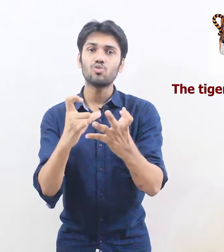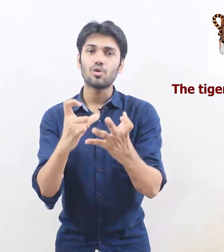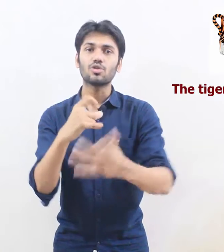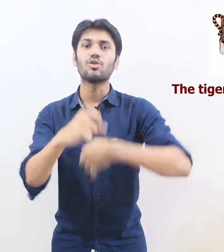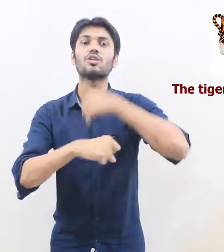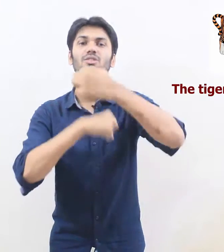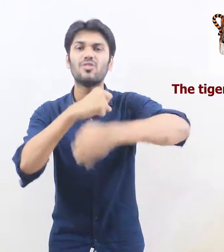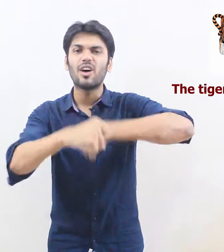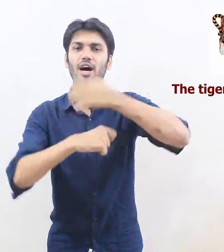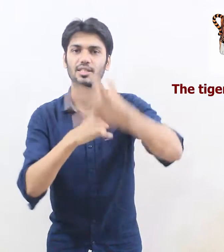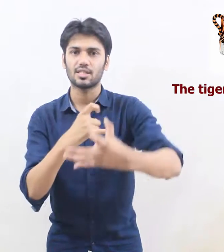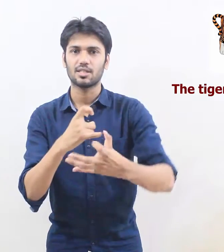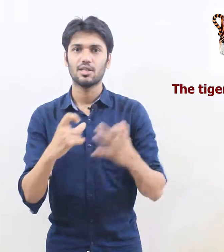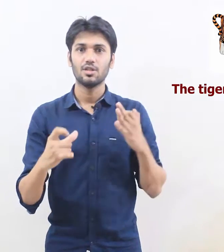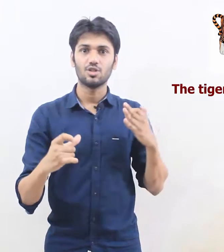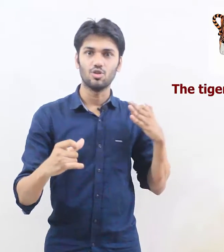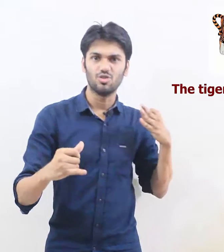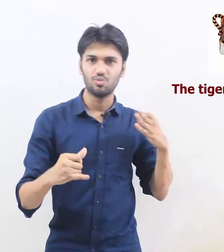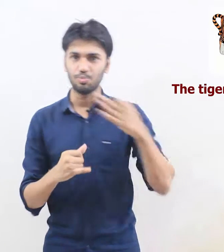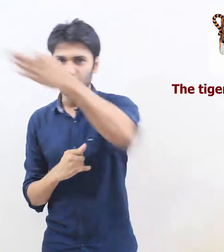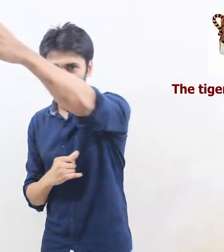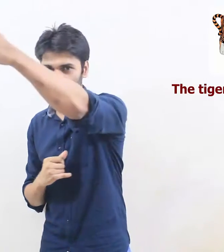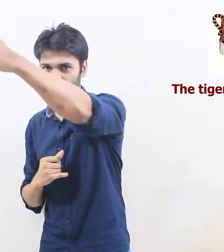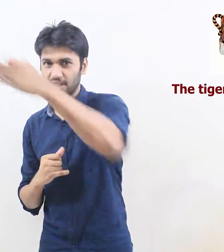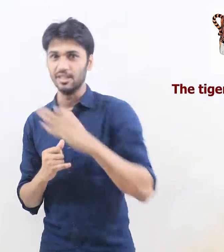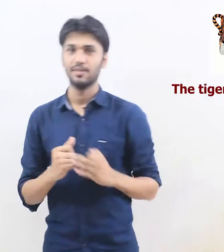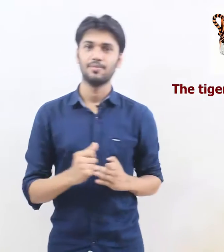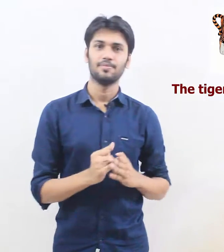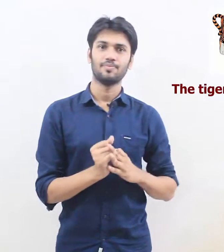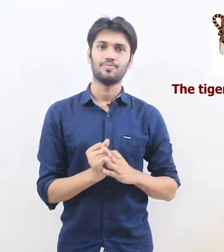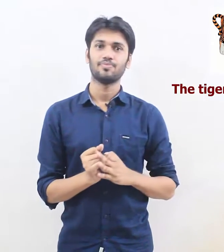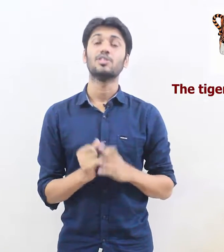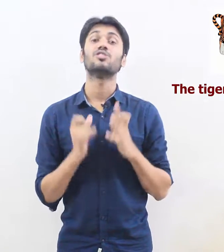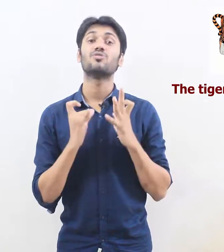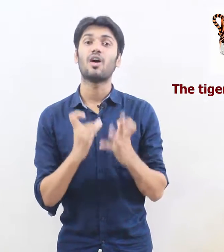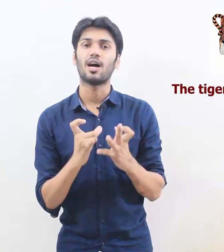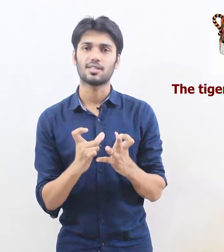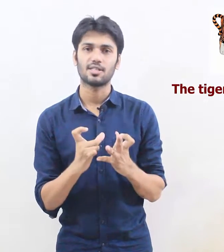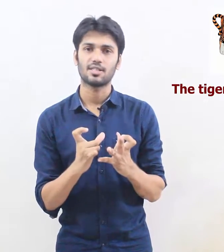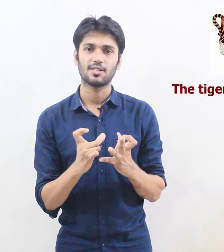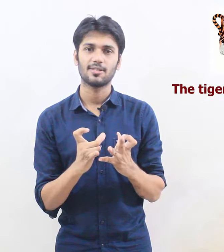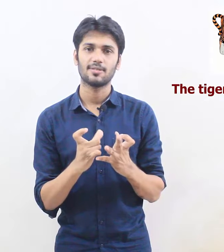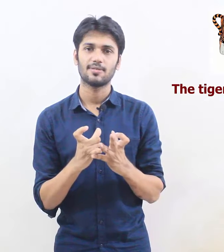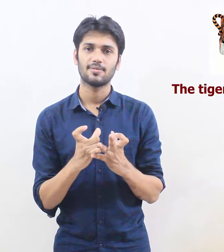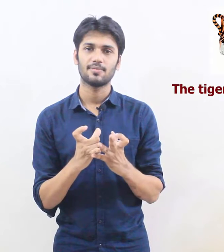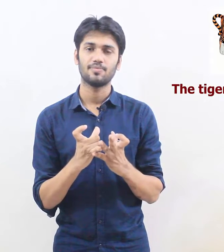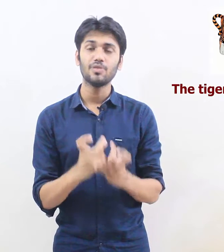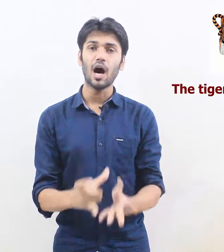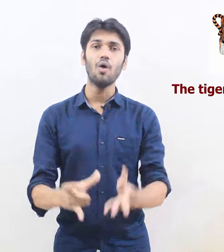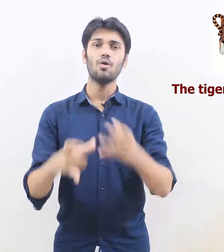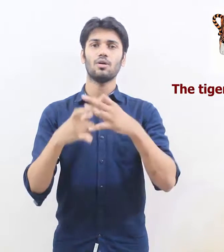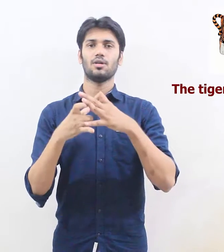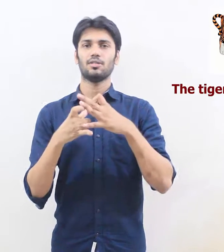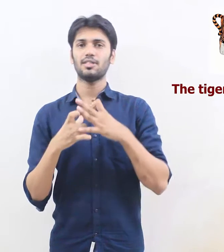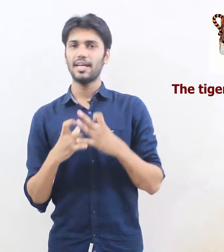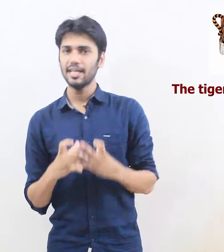what called fast so speedy now the thing